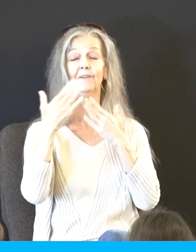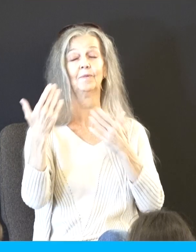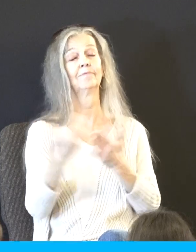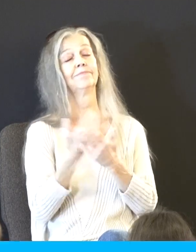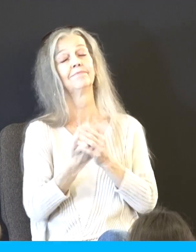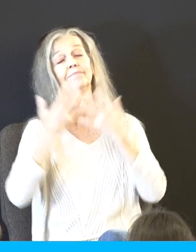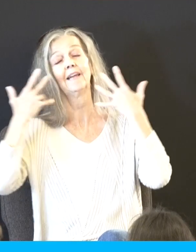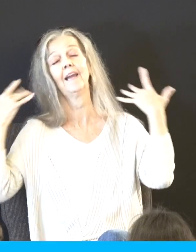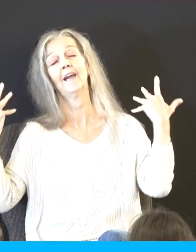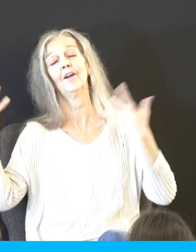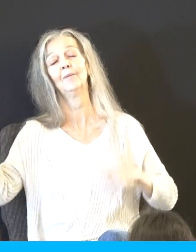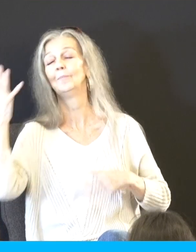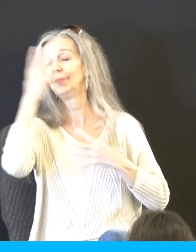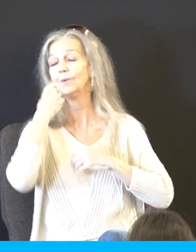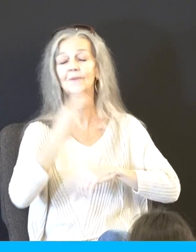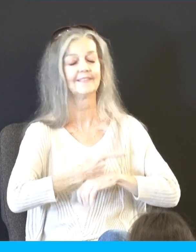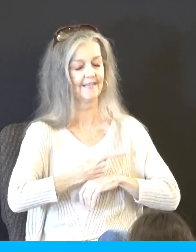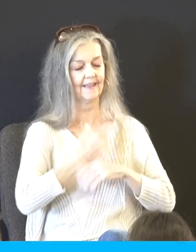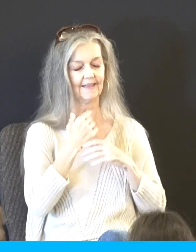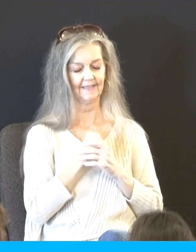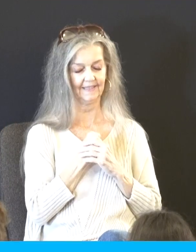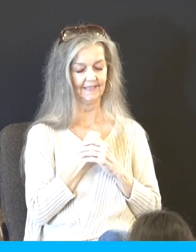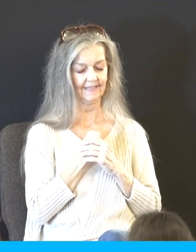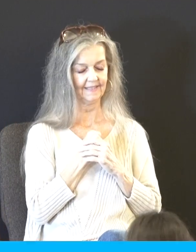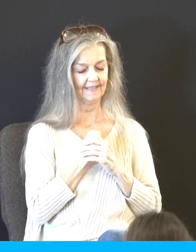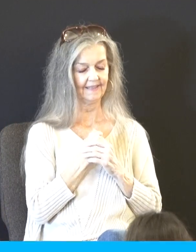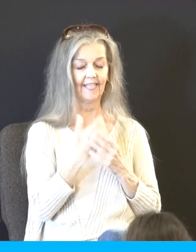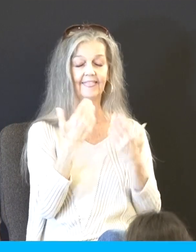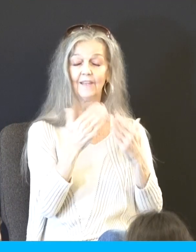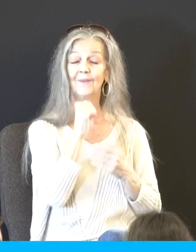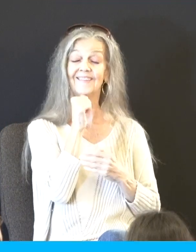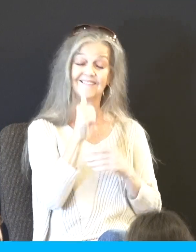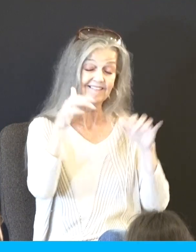and a beautiful day. Thank you, it's not torrentially raining as it has been for quite a few weeks.